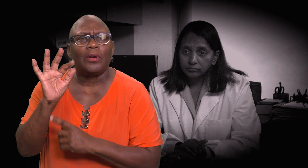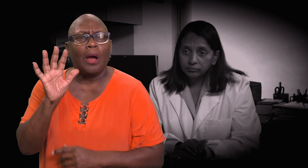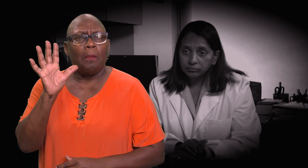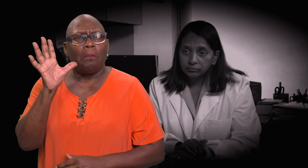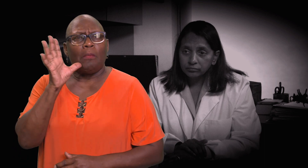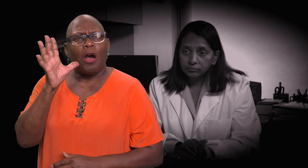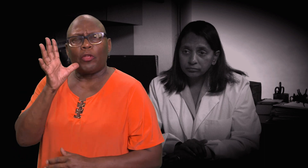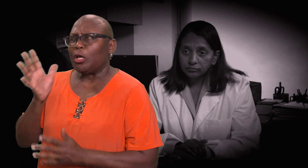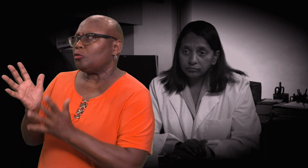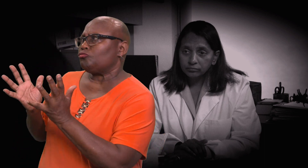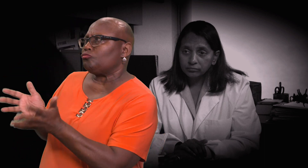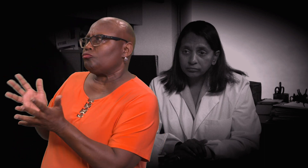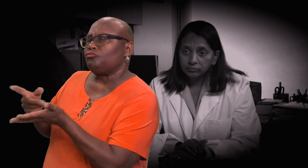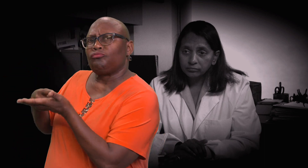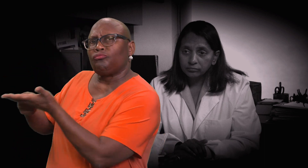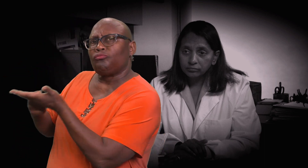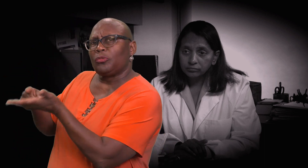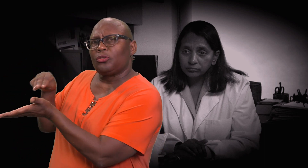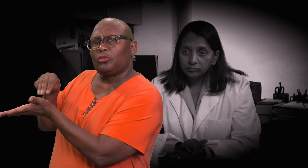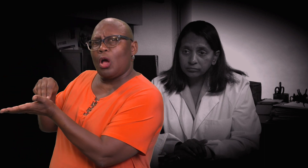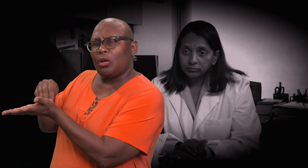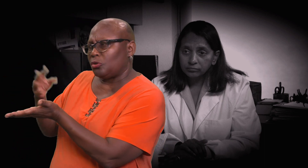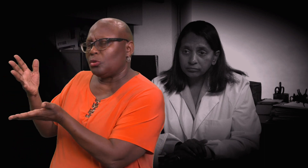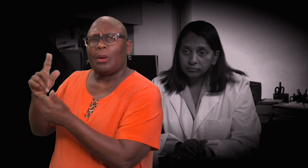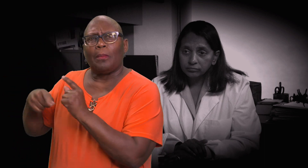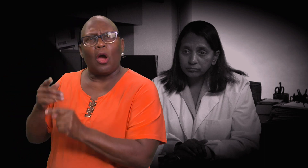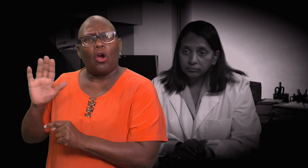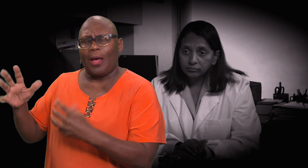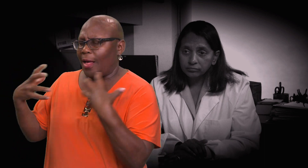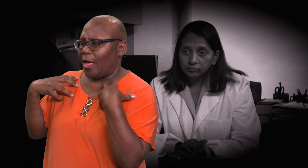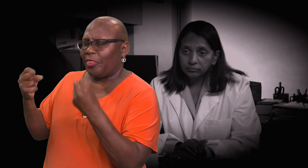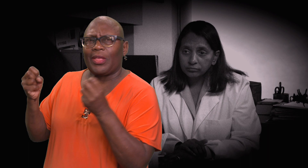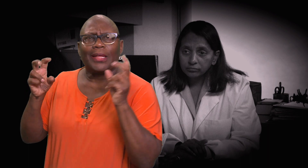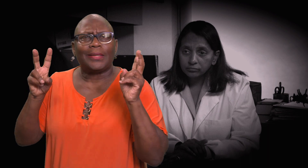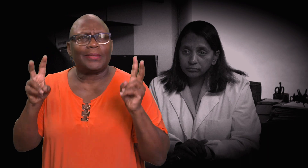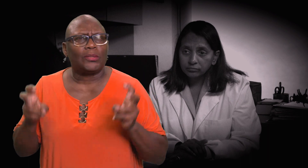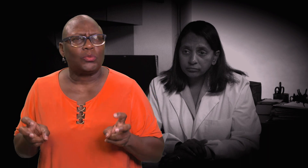What if that mother was able to talk to her doctor about her health issues?